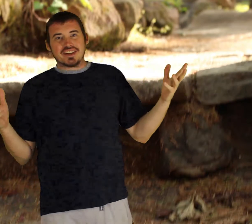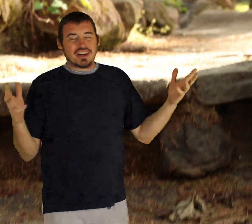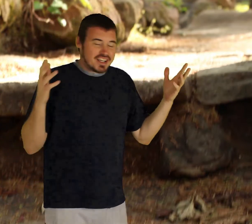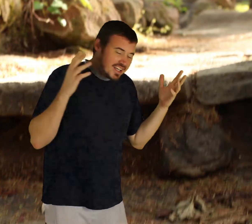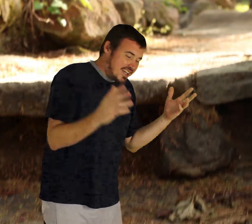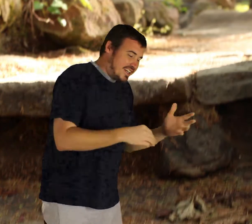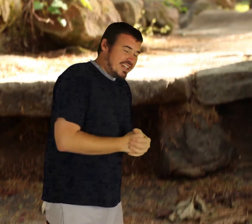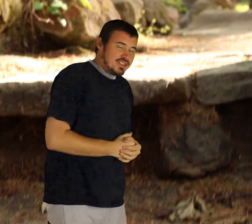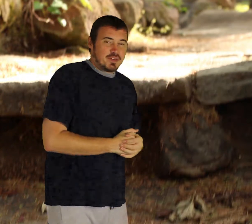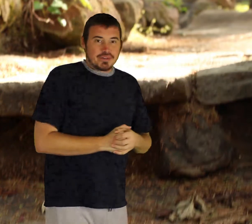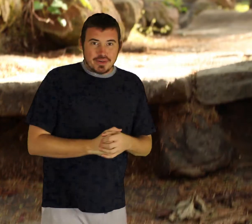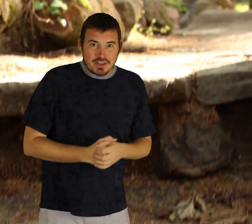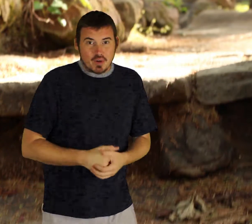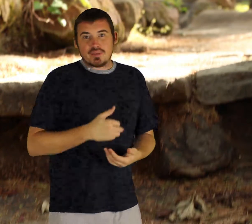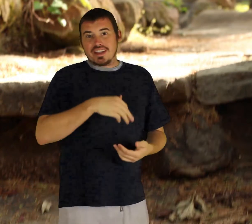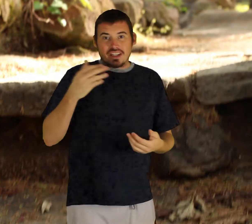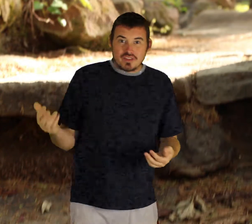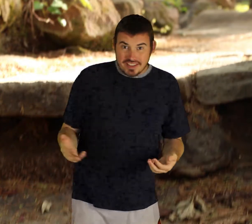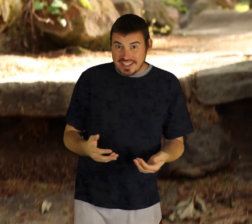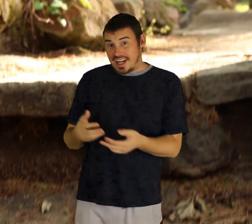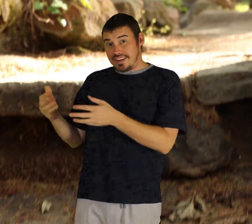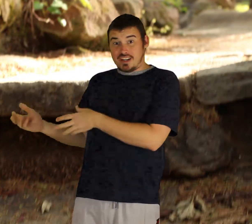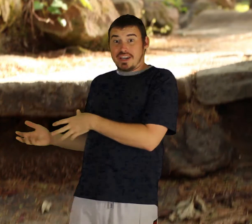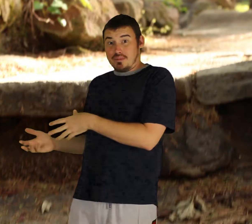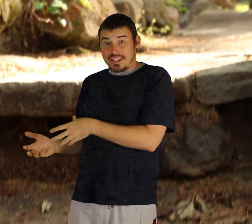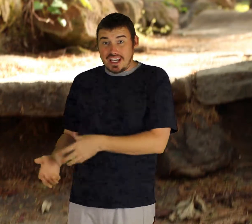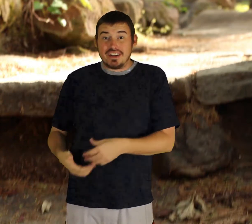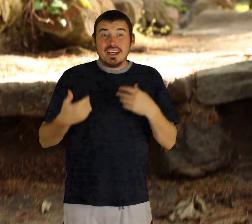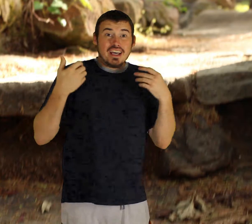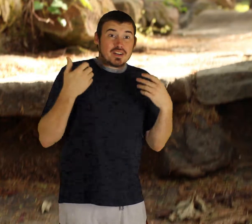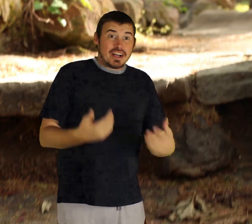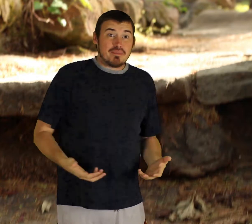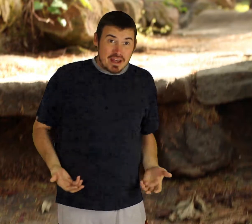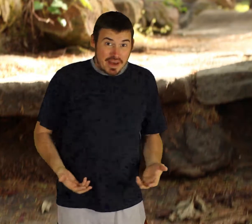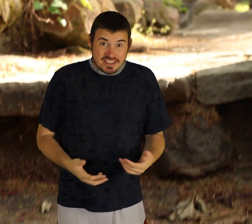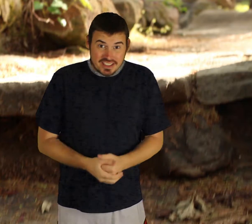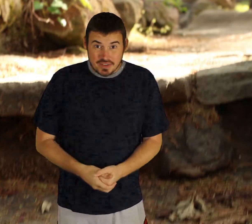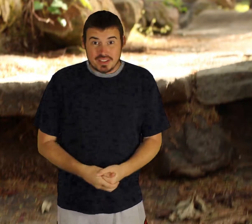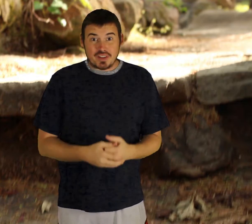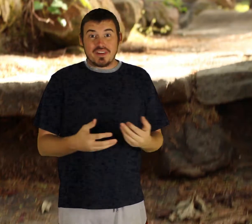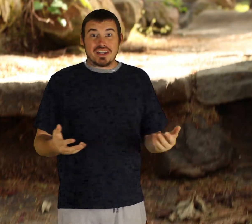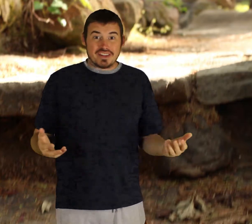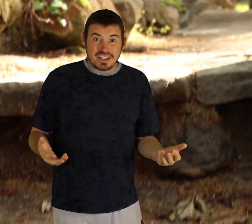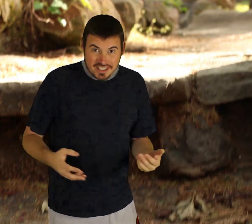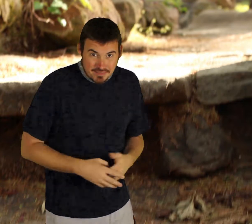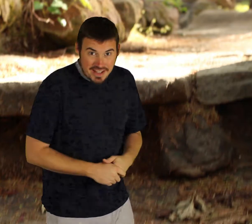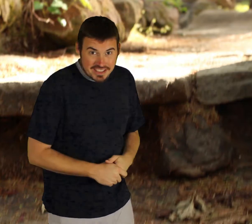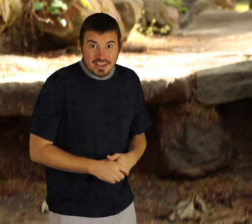start in 1944 of course by the end of the 50s it got out of the combo game altogether and created mad magazine which if you're a fan of uh mad tv